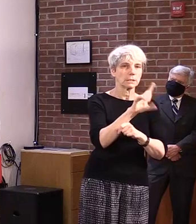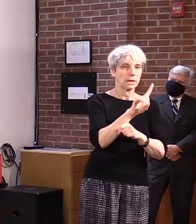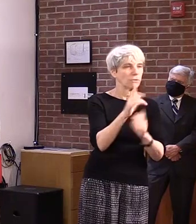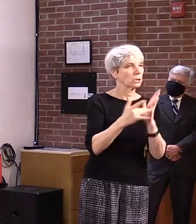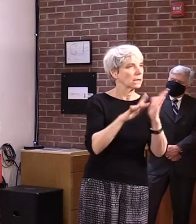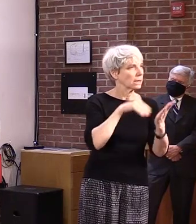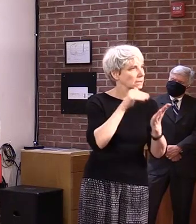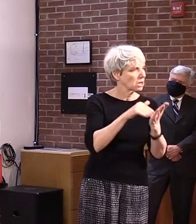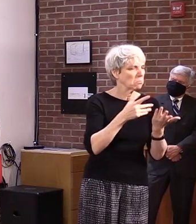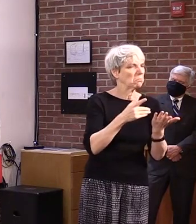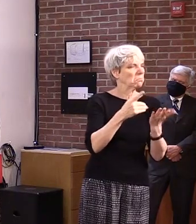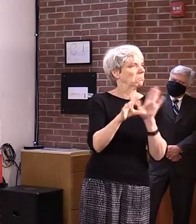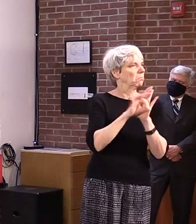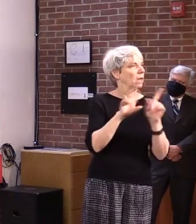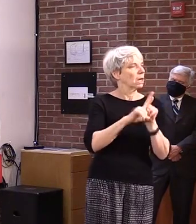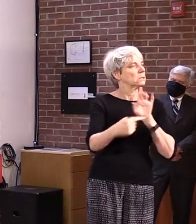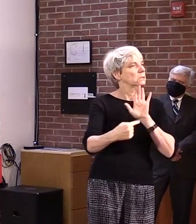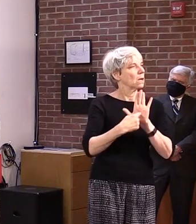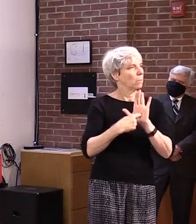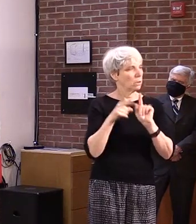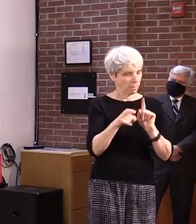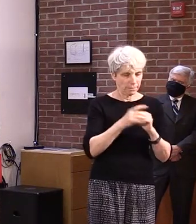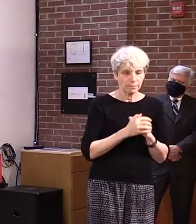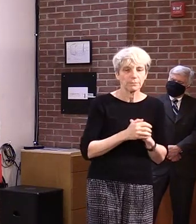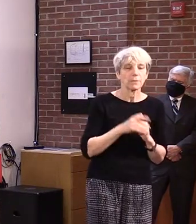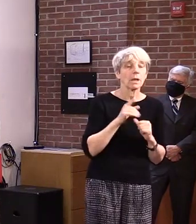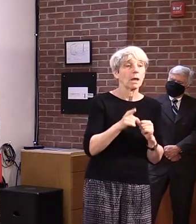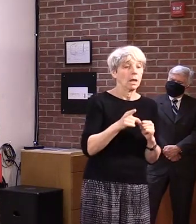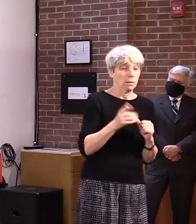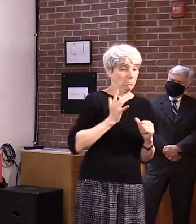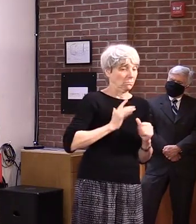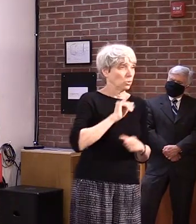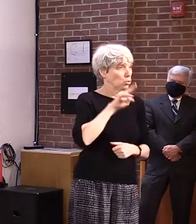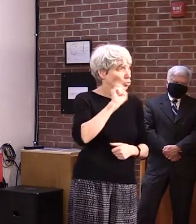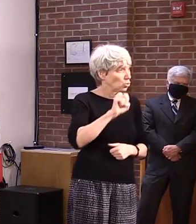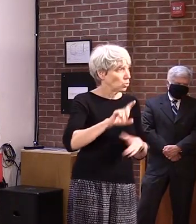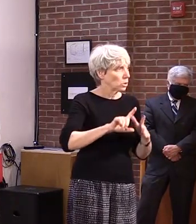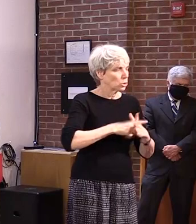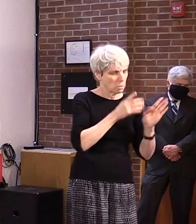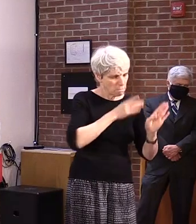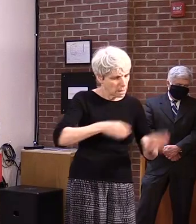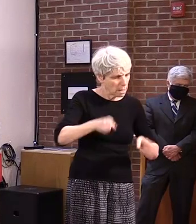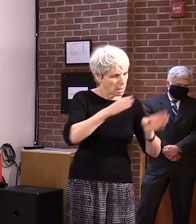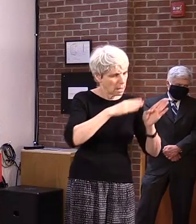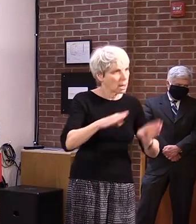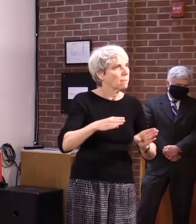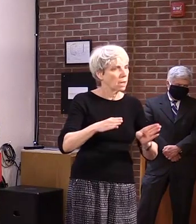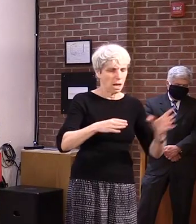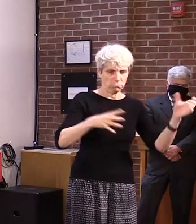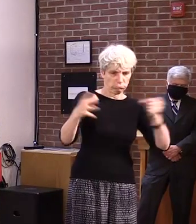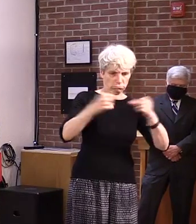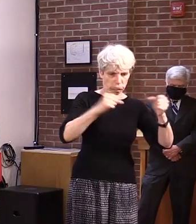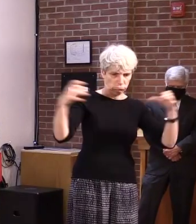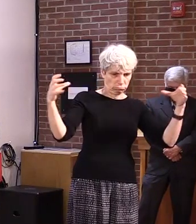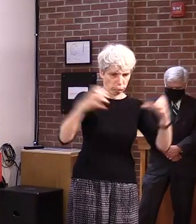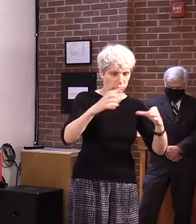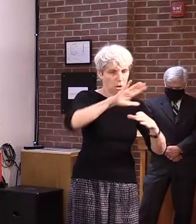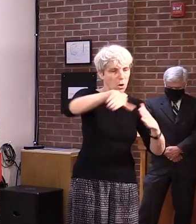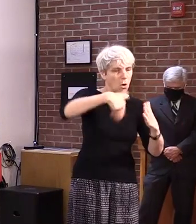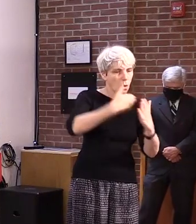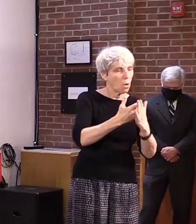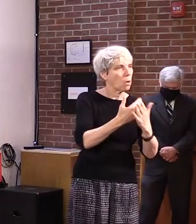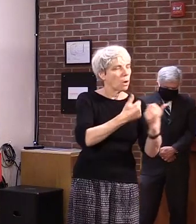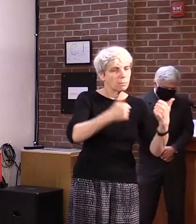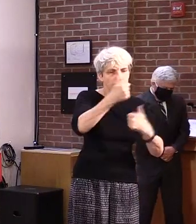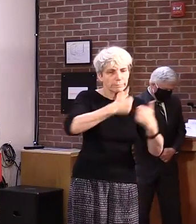Rutland City formed a committee in early June to start planning for the reopening of its schools. This committee was composed of all the major district decision